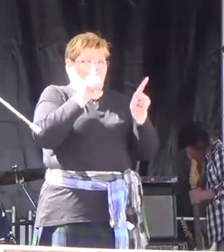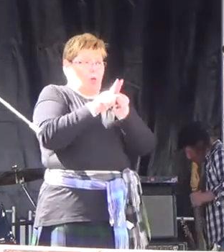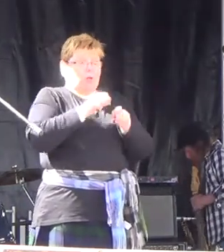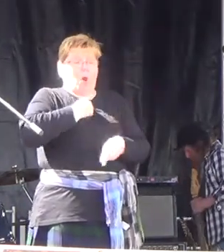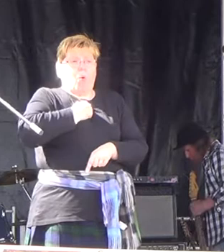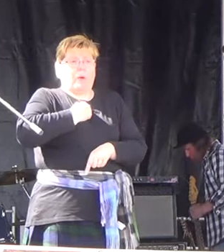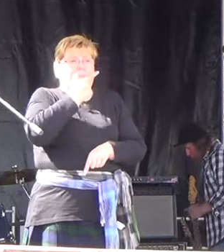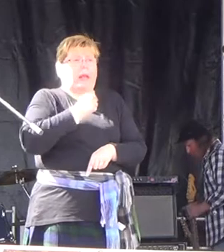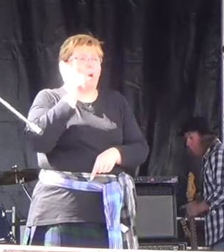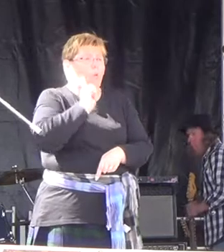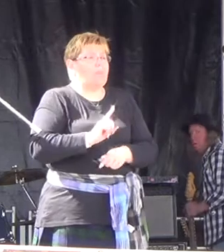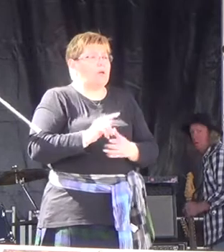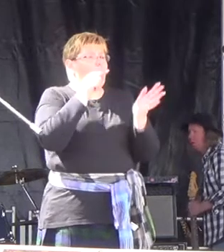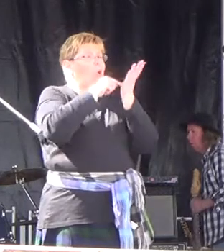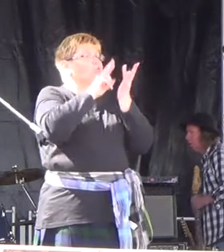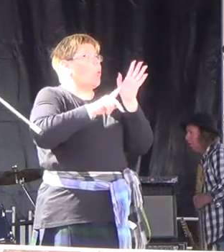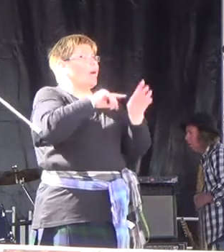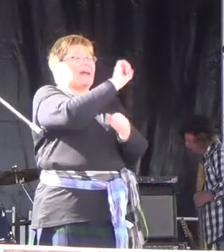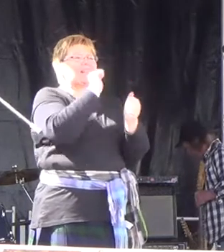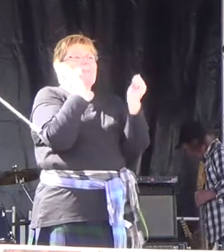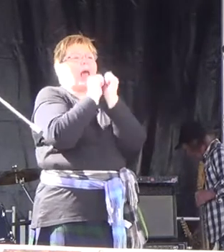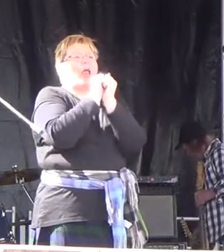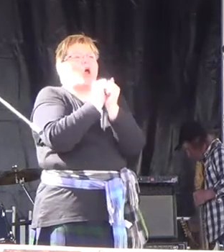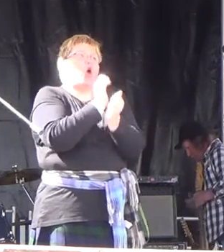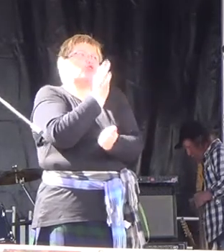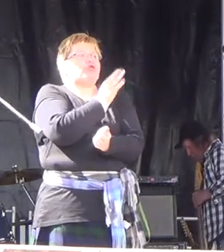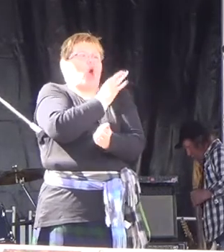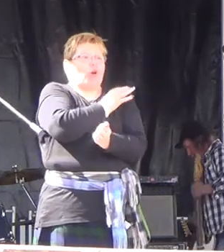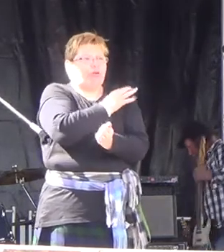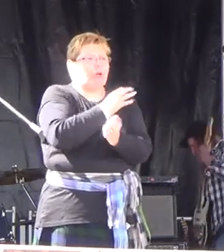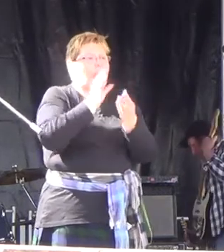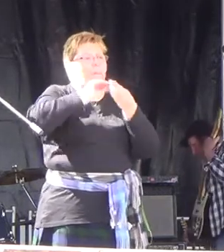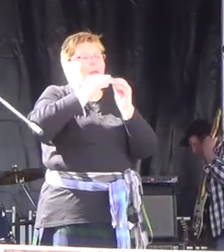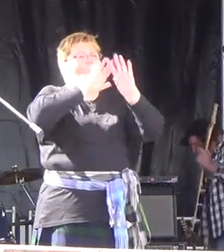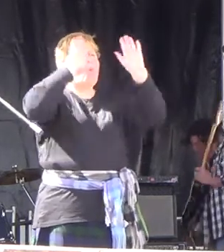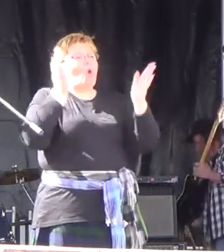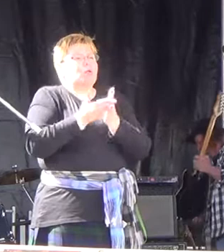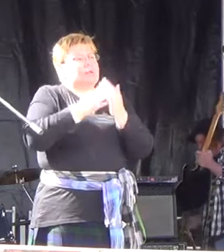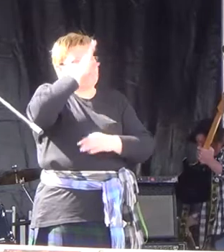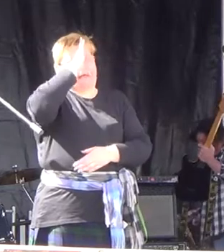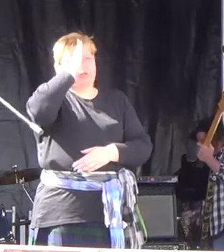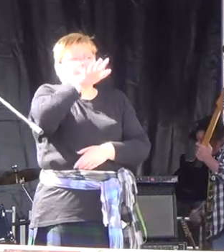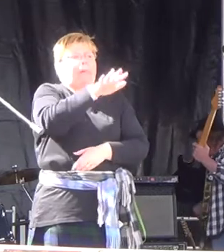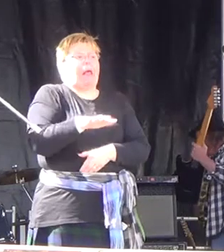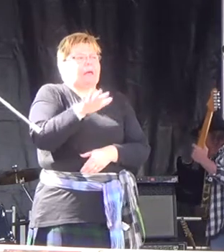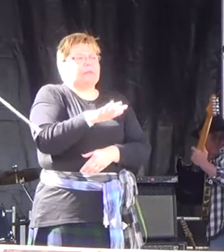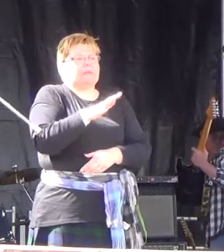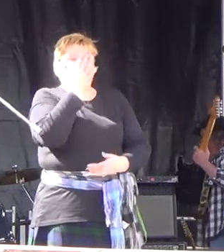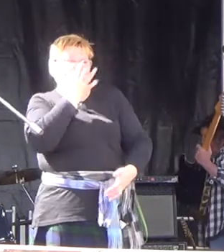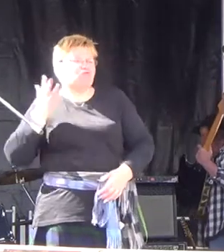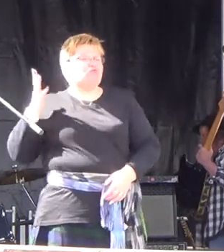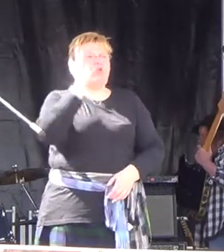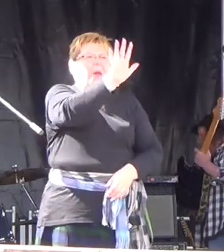women, Tony and his pal Georgie Ponte made the world a far, far more dangerous place. Disgusting and